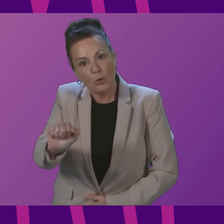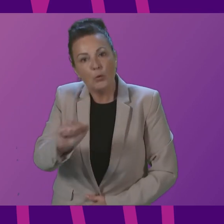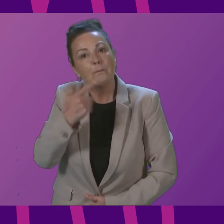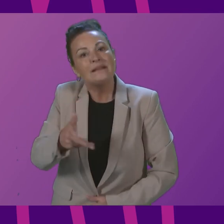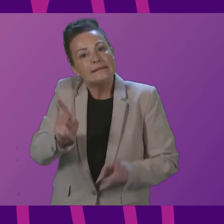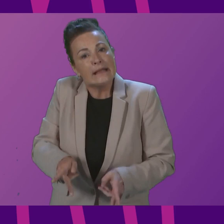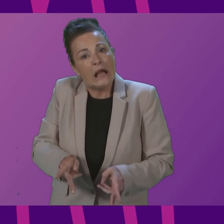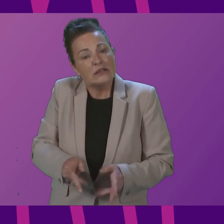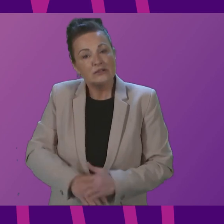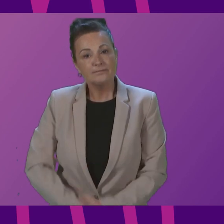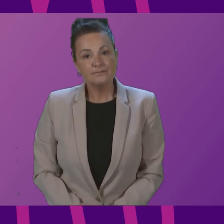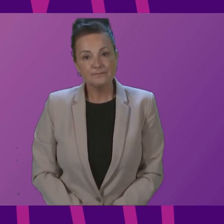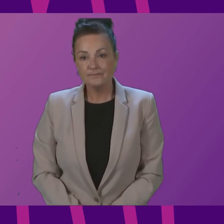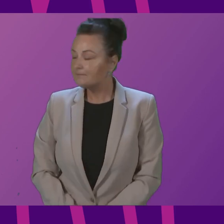Minister